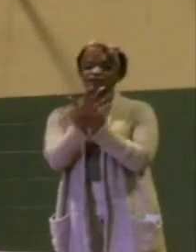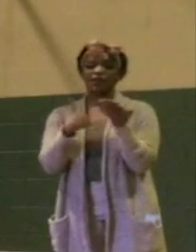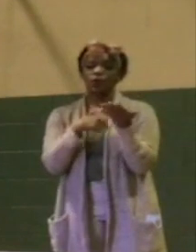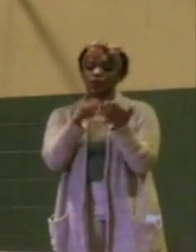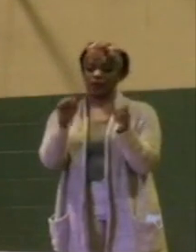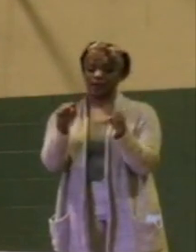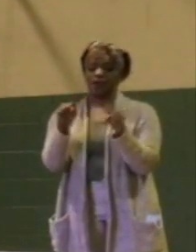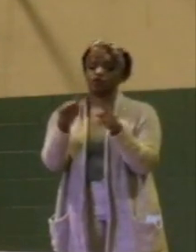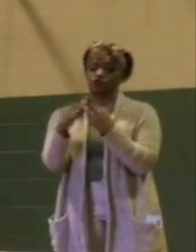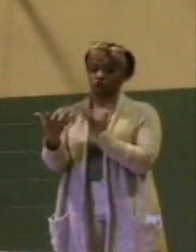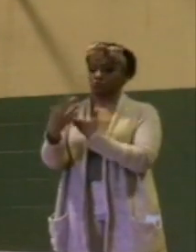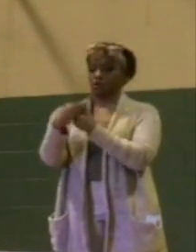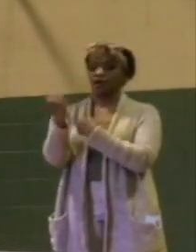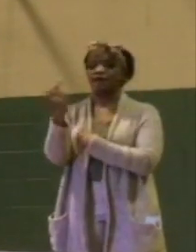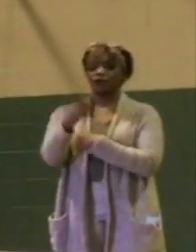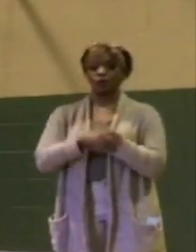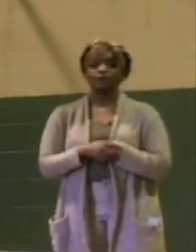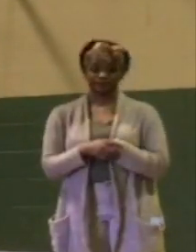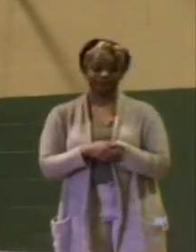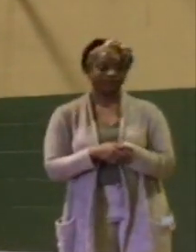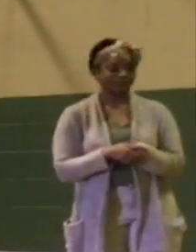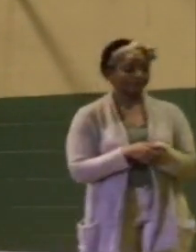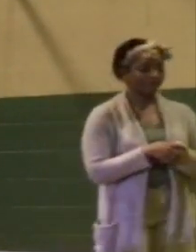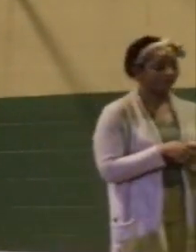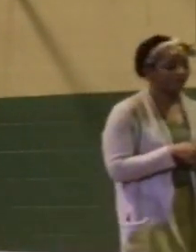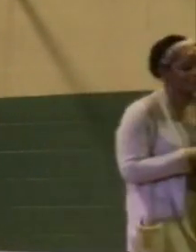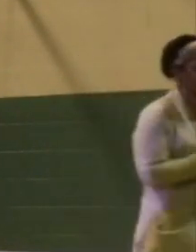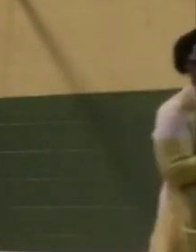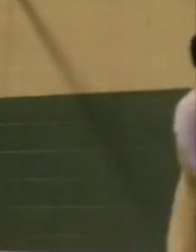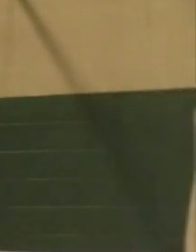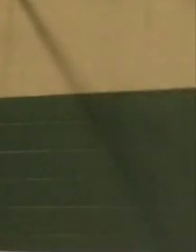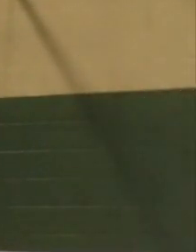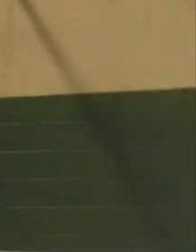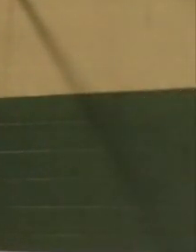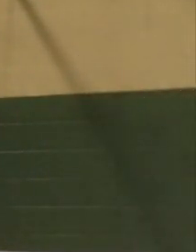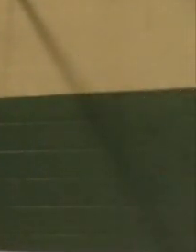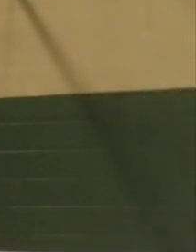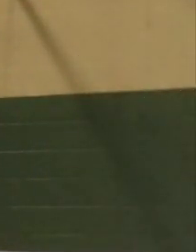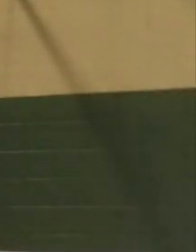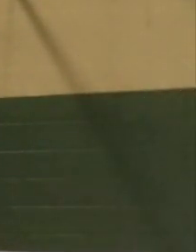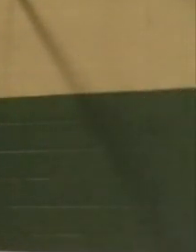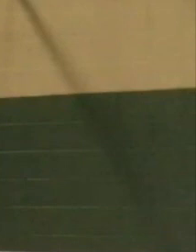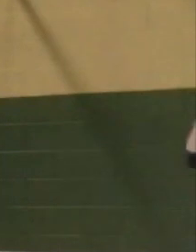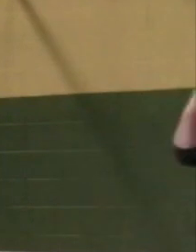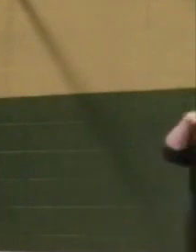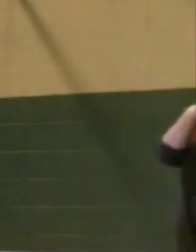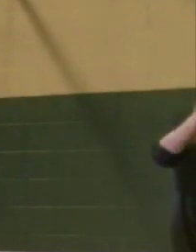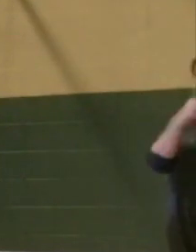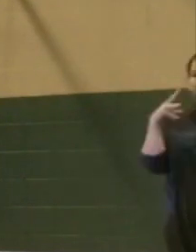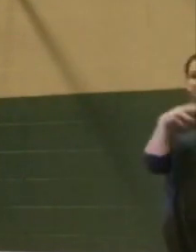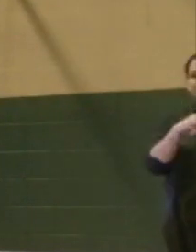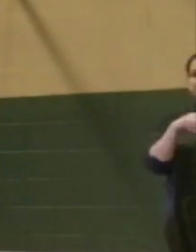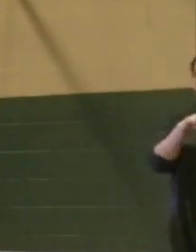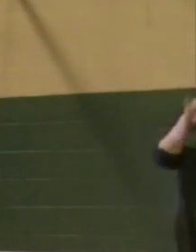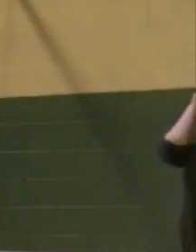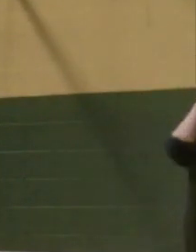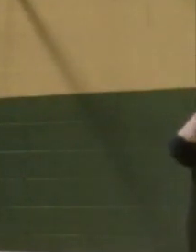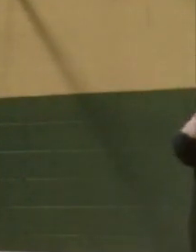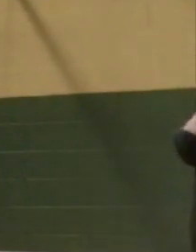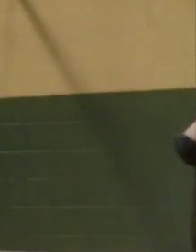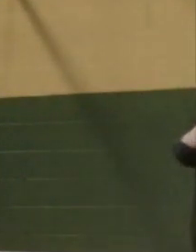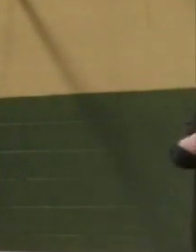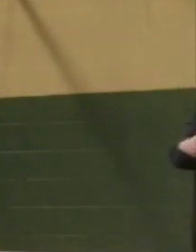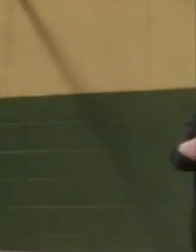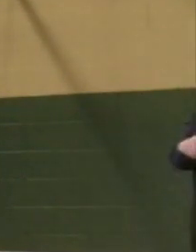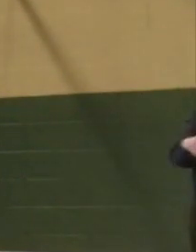engage everyone. Okay. Over the recent years, participation in block clubs and neighborhood associations